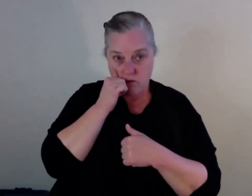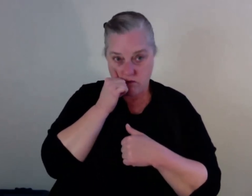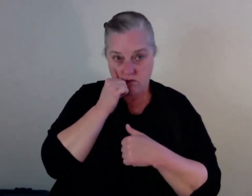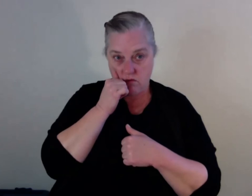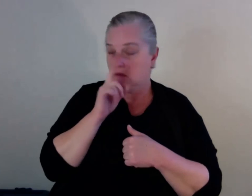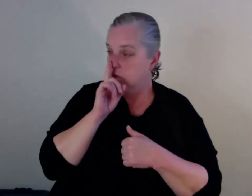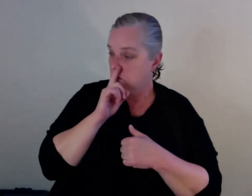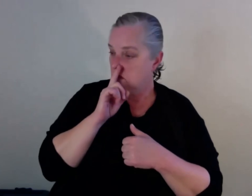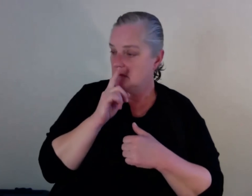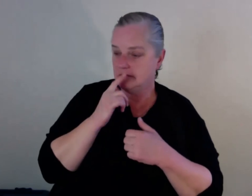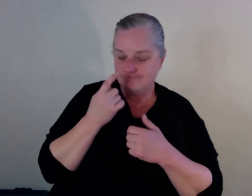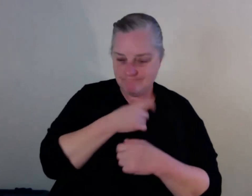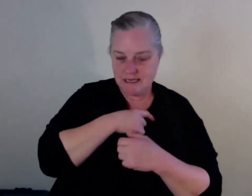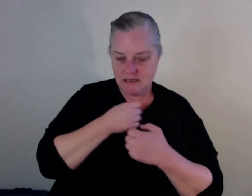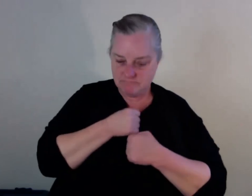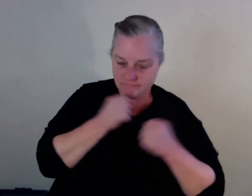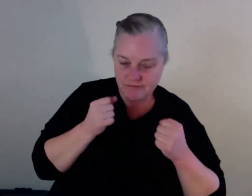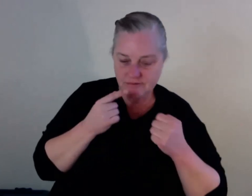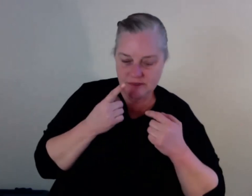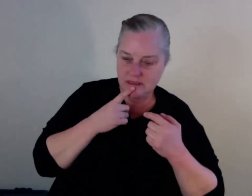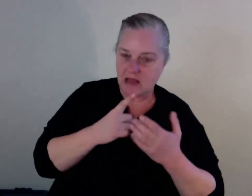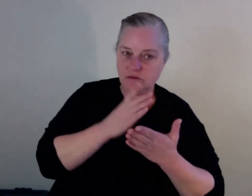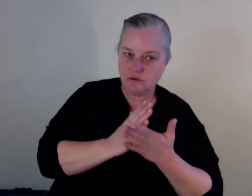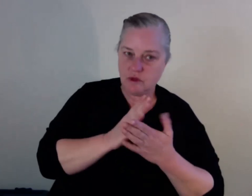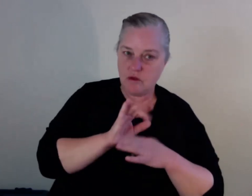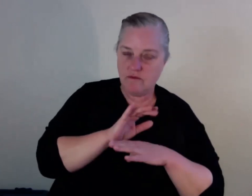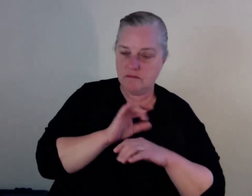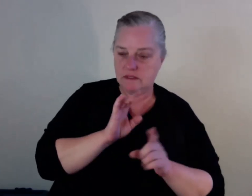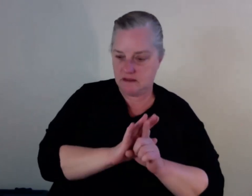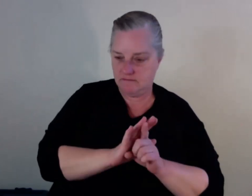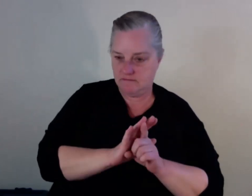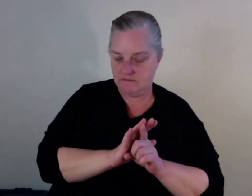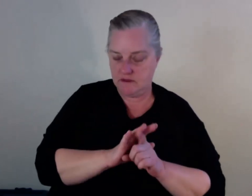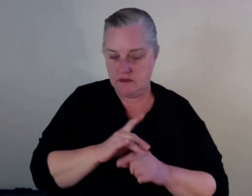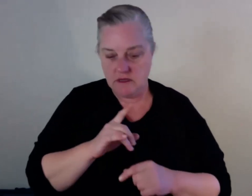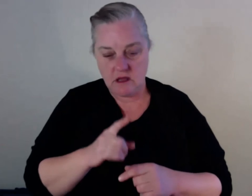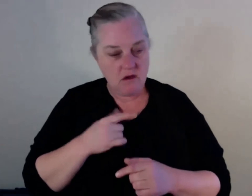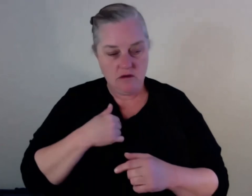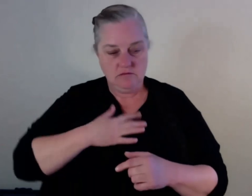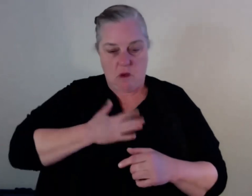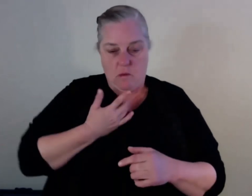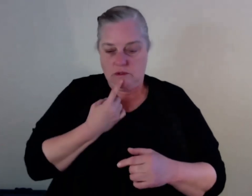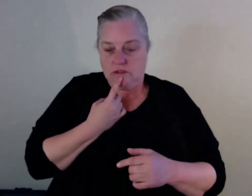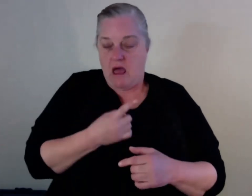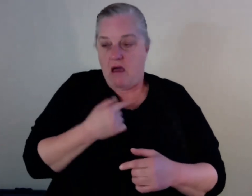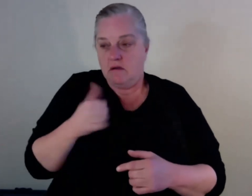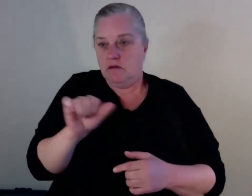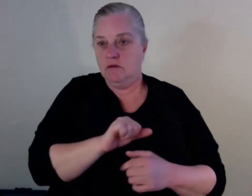but they're not scared of the system. They'd rather go to jail than their family finds out. So, how are we going to squash that stigma? How are going